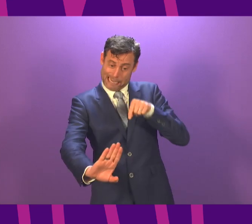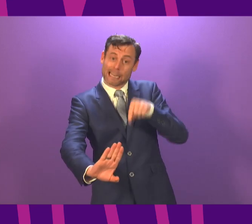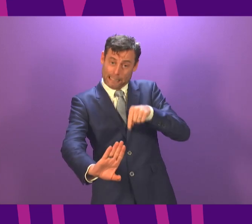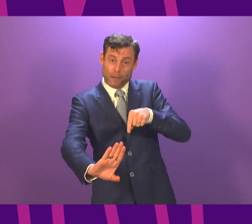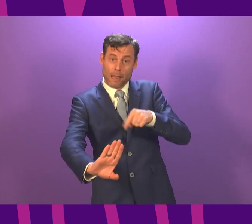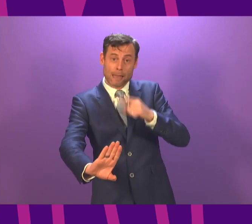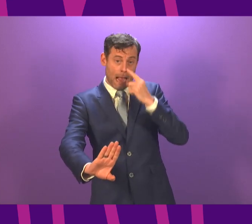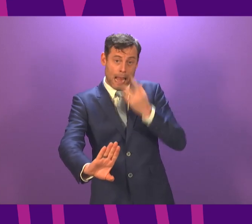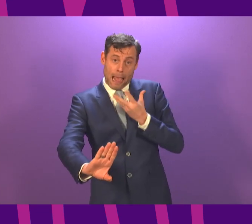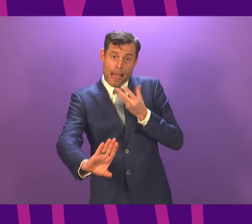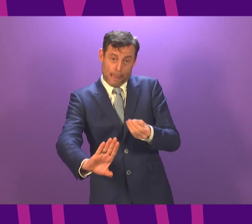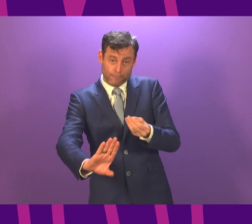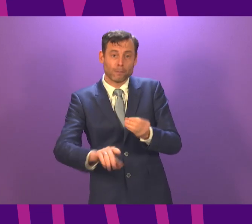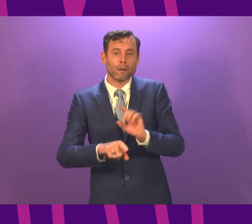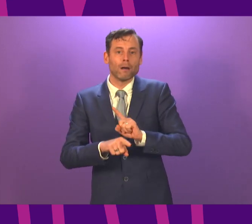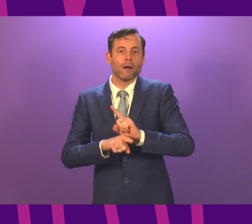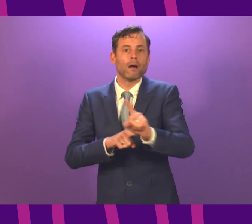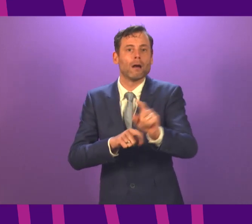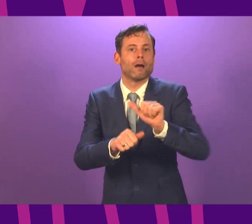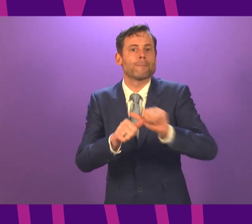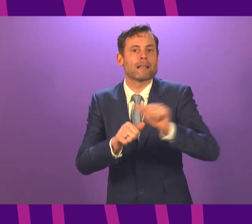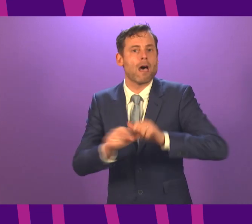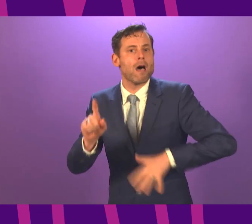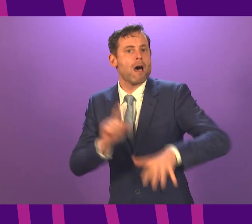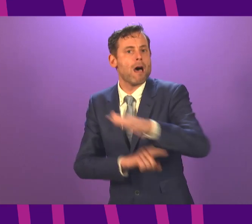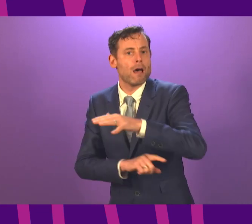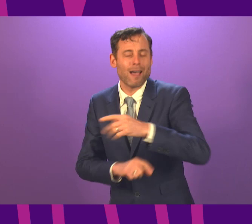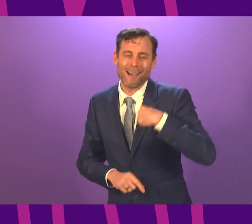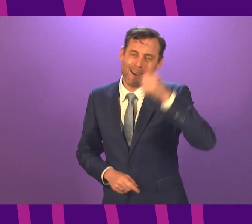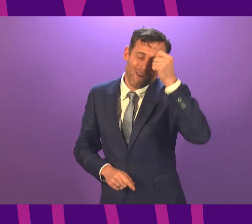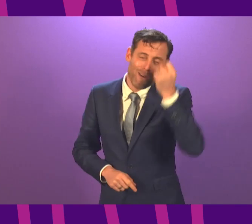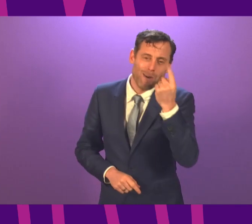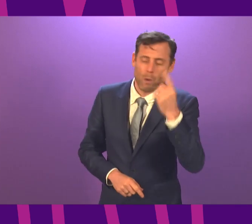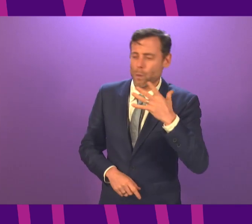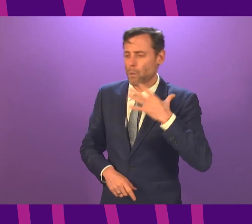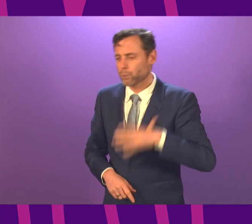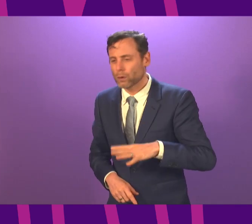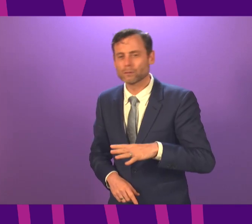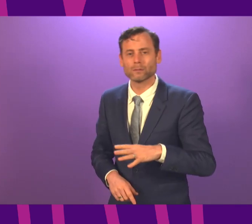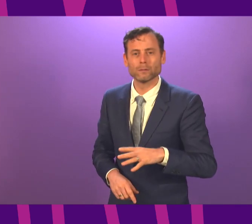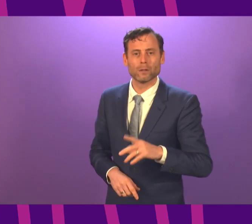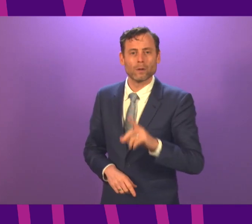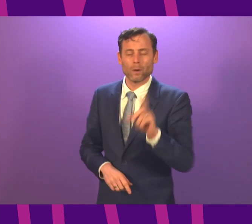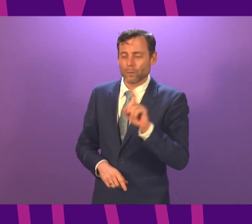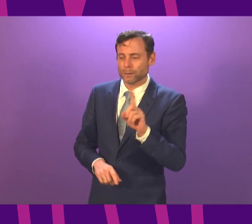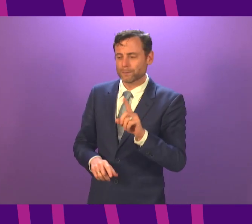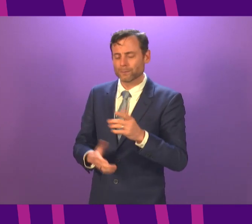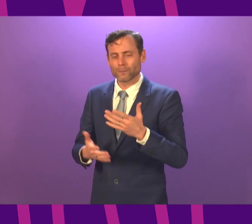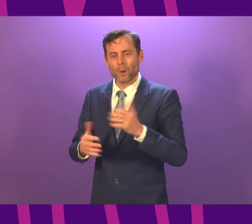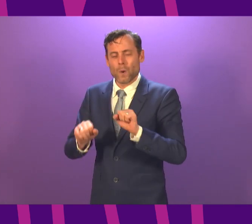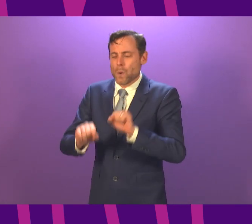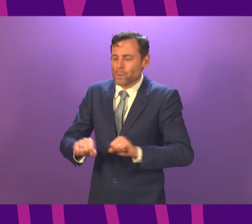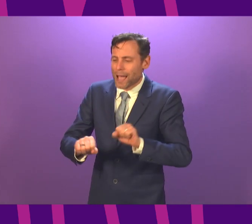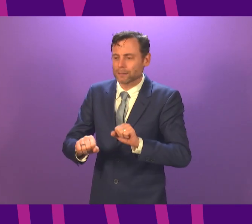things worse, not better, even if it stems from an understandable desire that we all share to wait for more data or